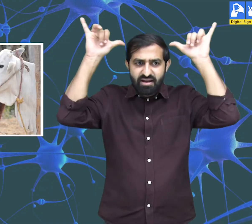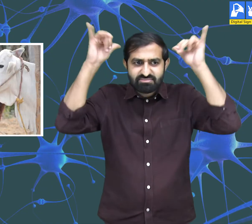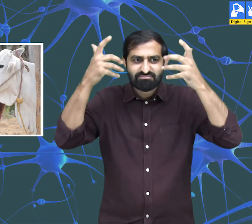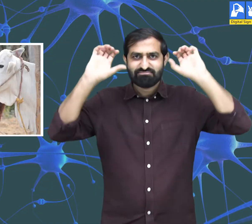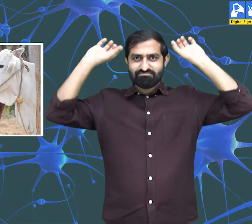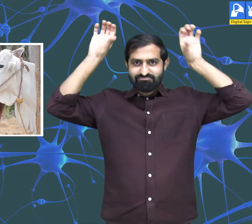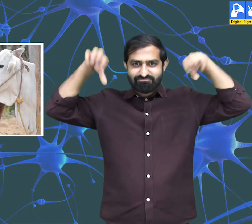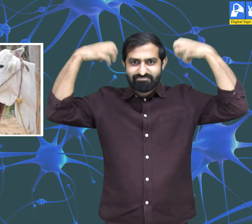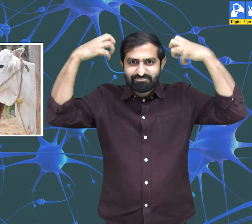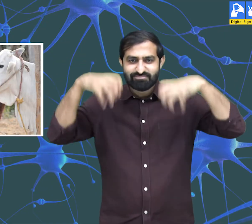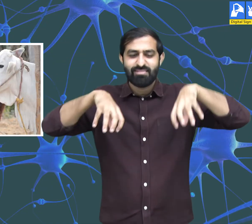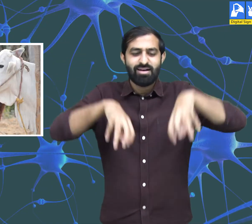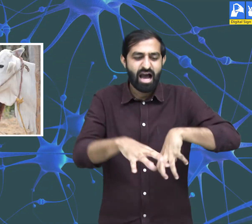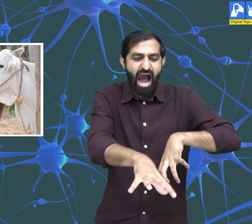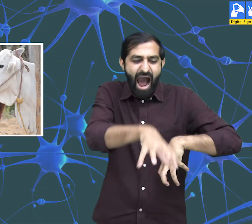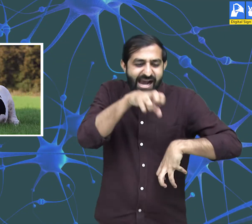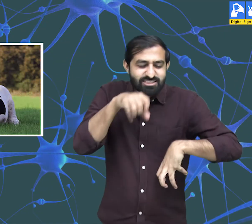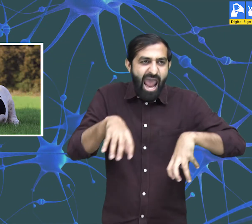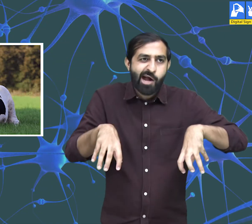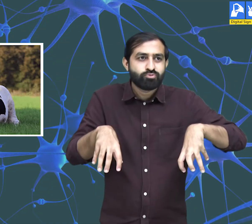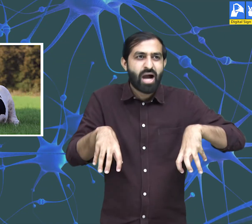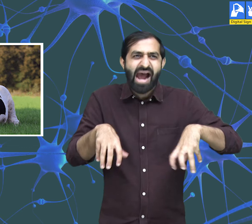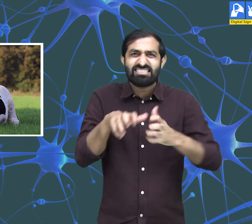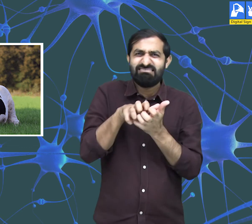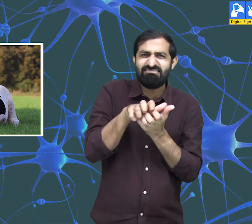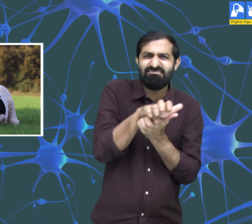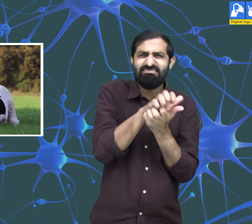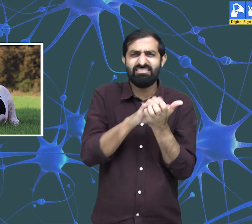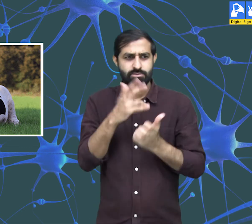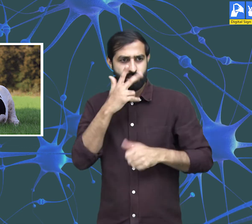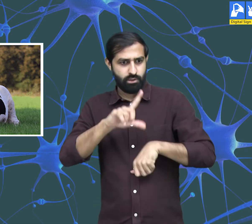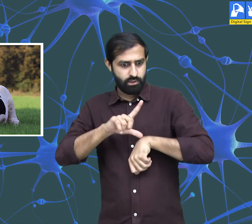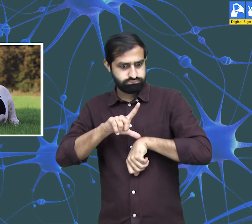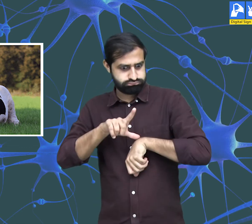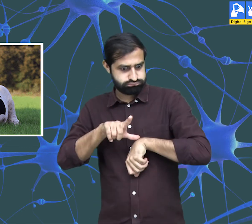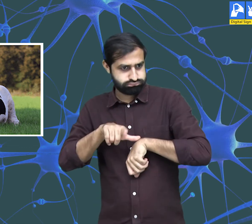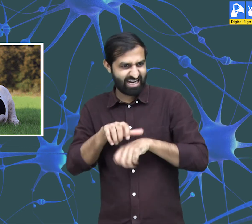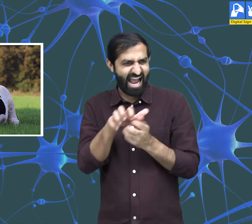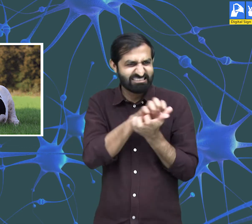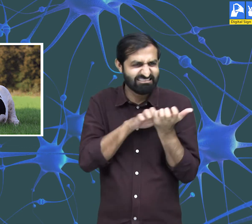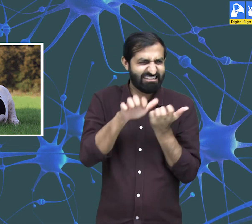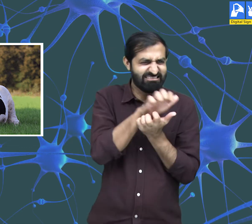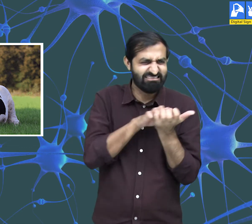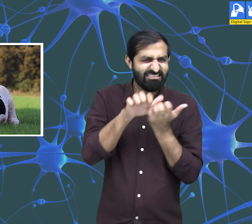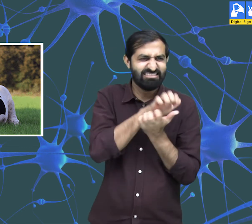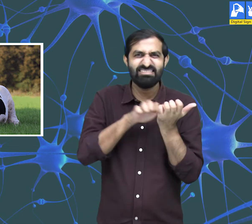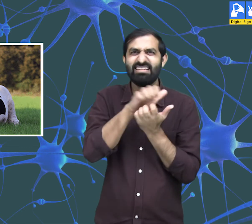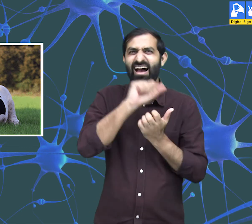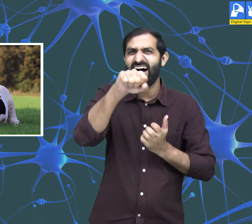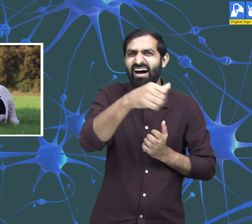cows and buffaloes chew their food for hours.